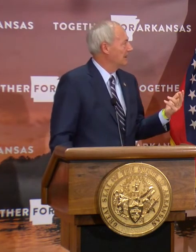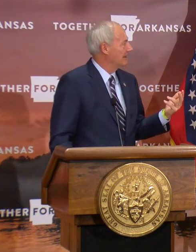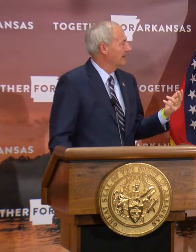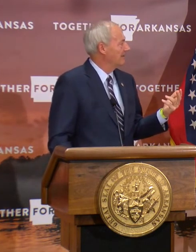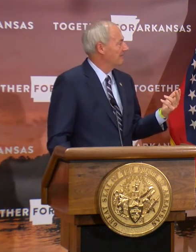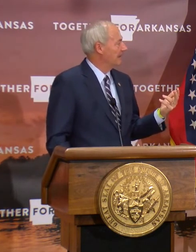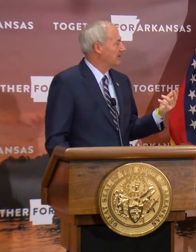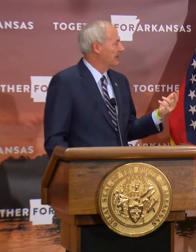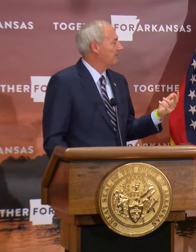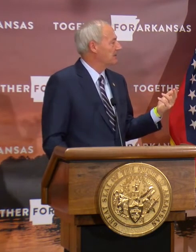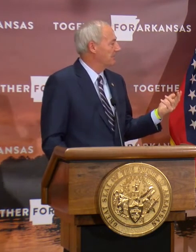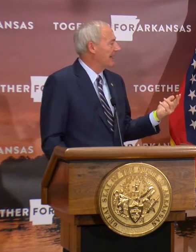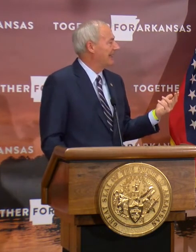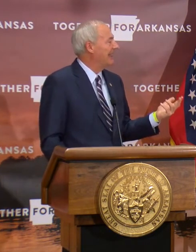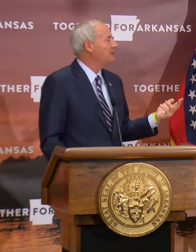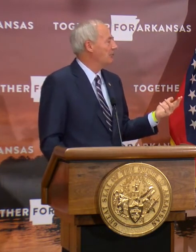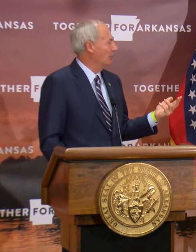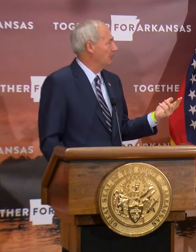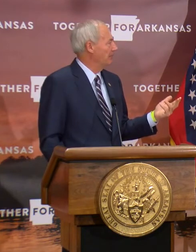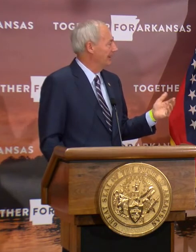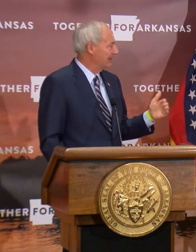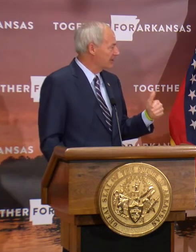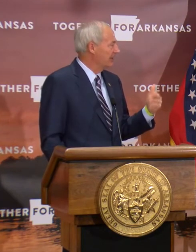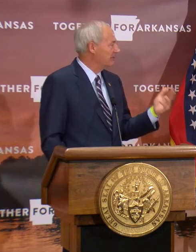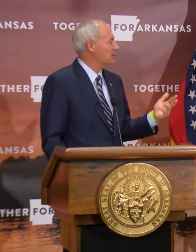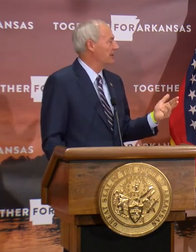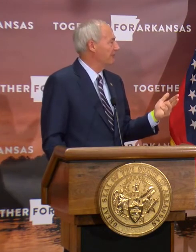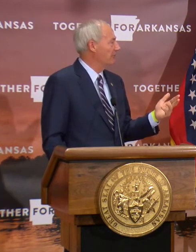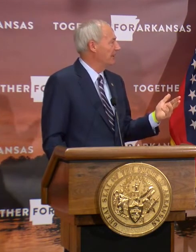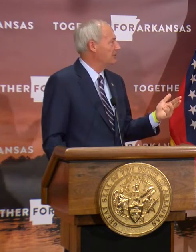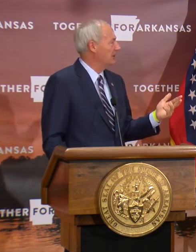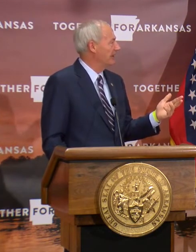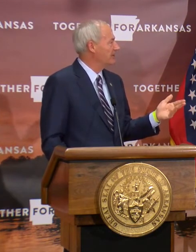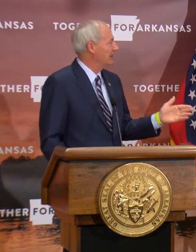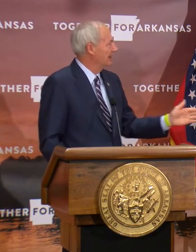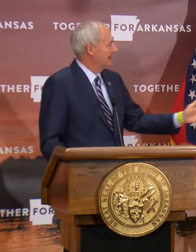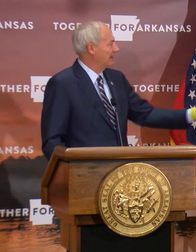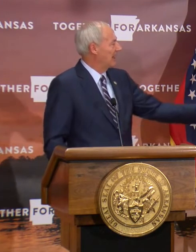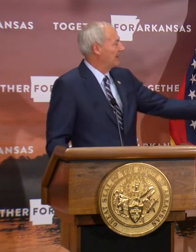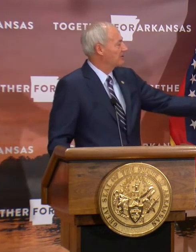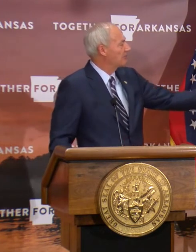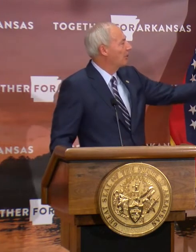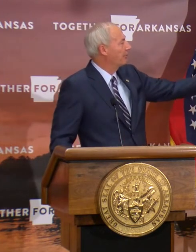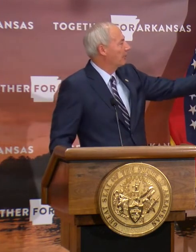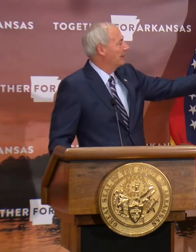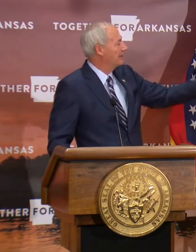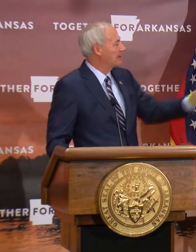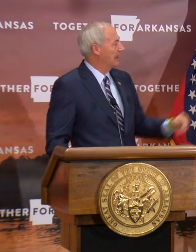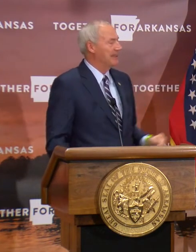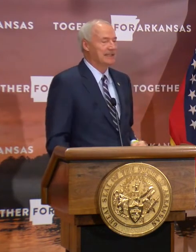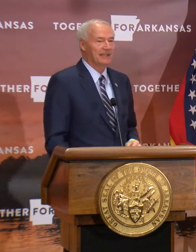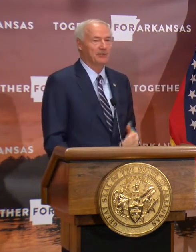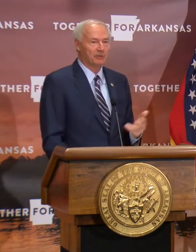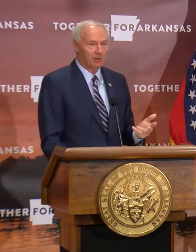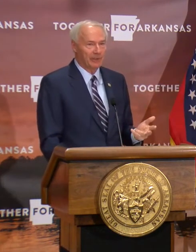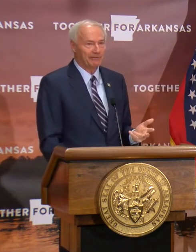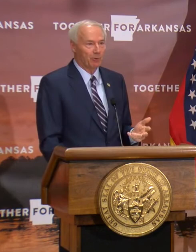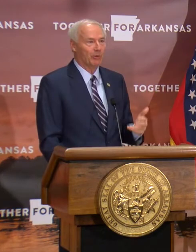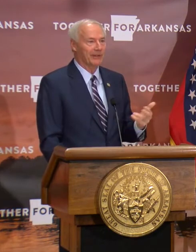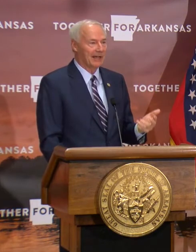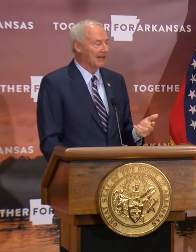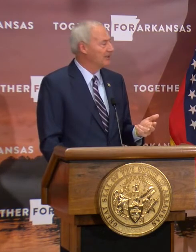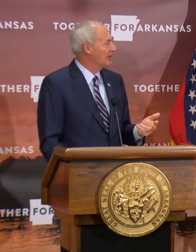except by age group. And this gives us information as the highest growth rate is the 18 to